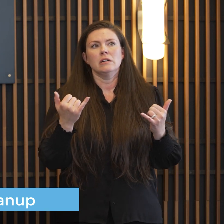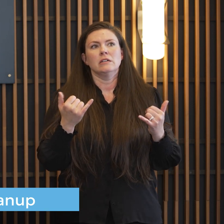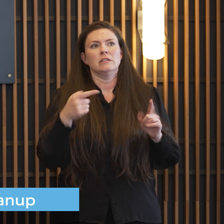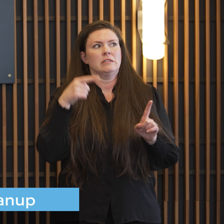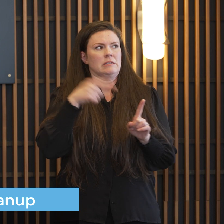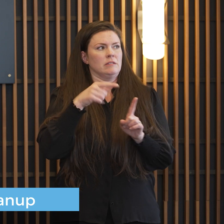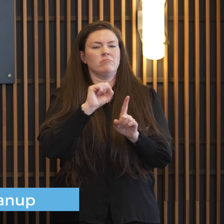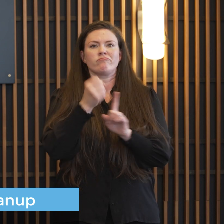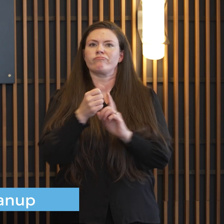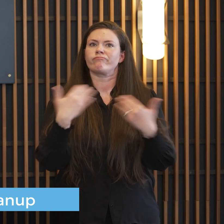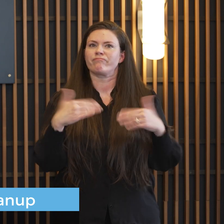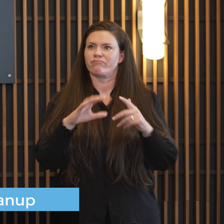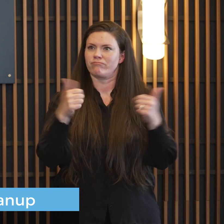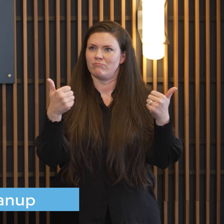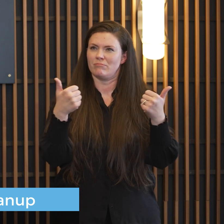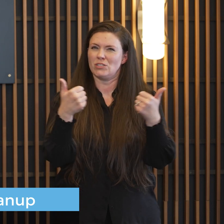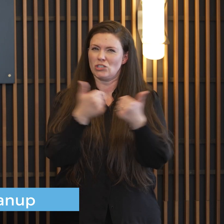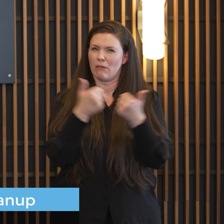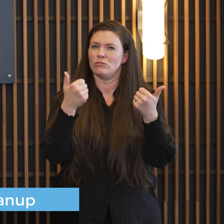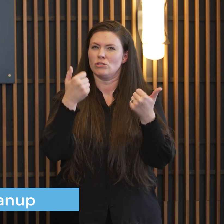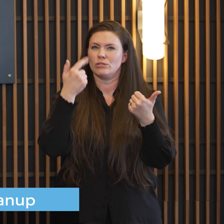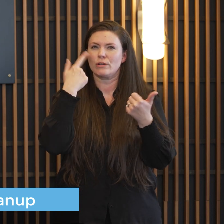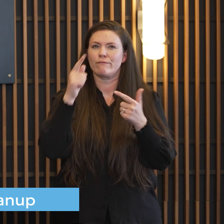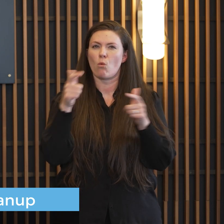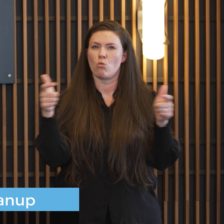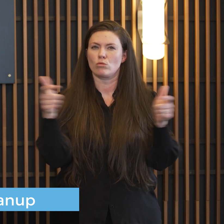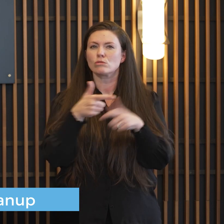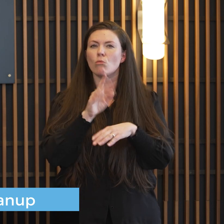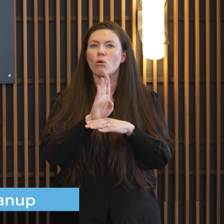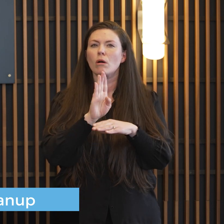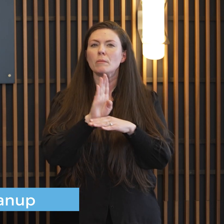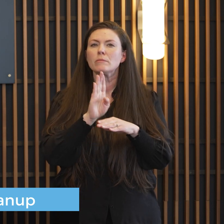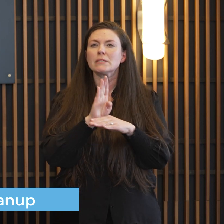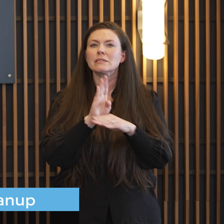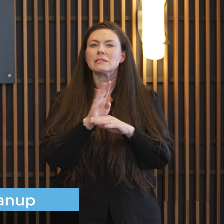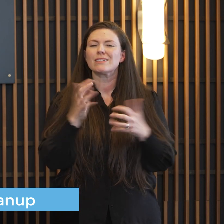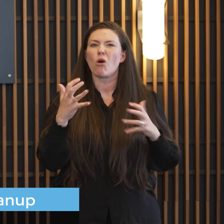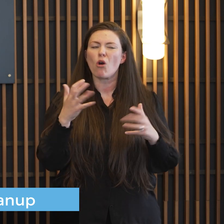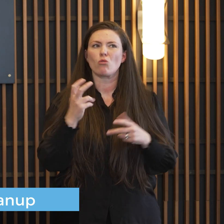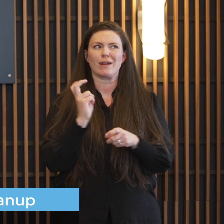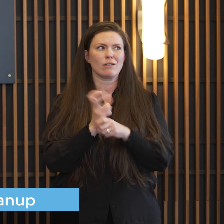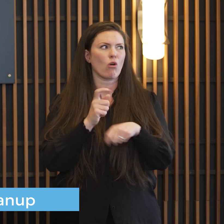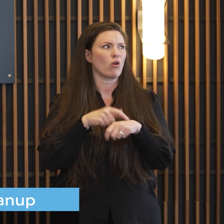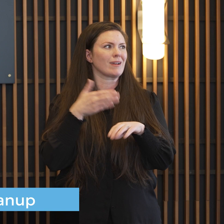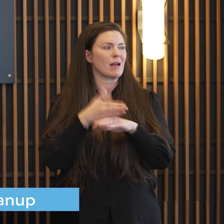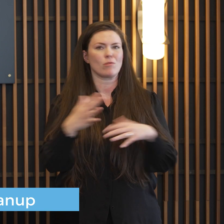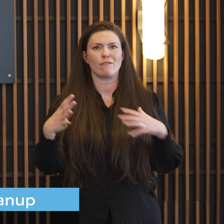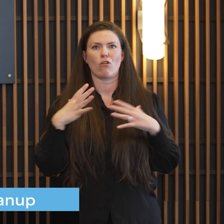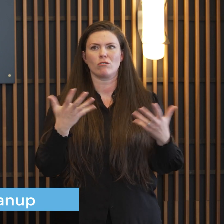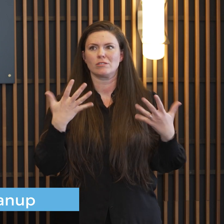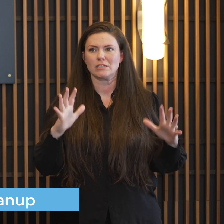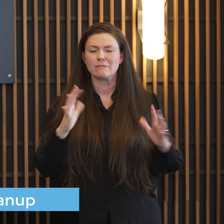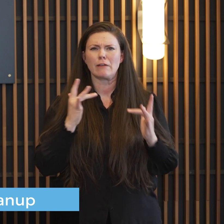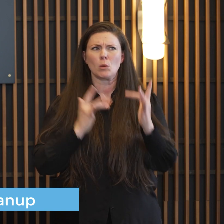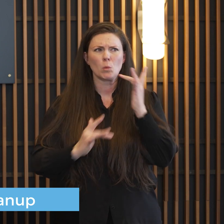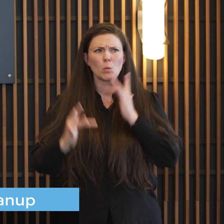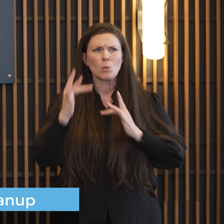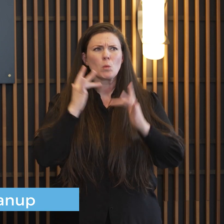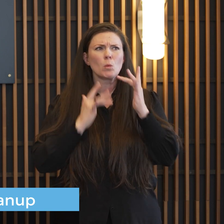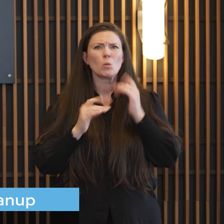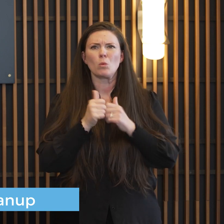challenging time for for small businesses it's already a hard time after the holidays and now